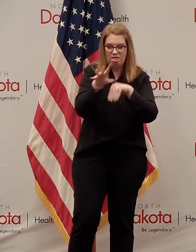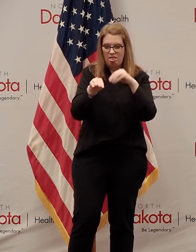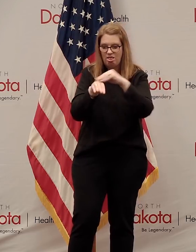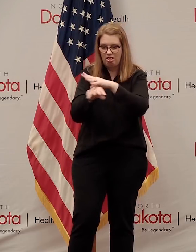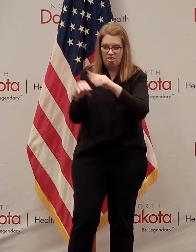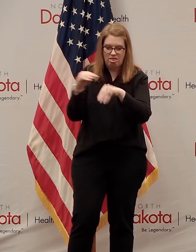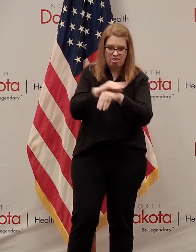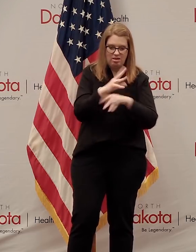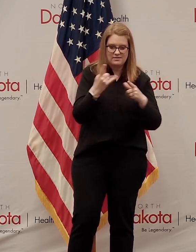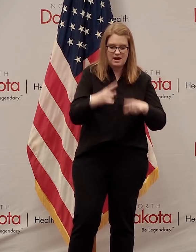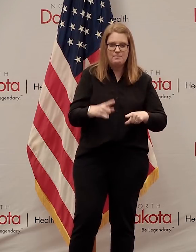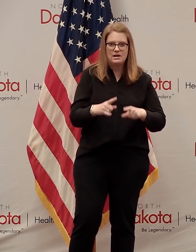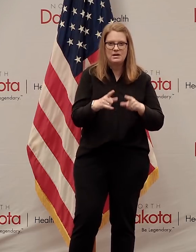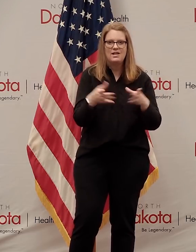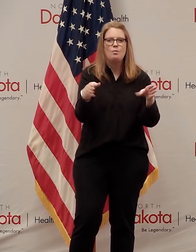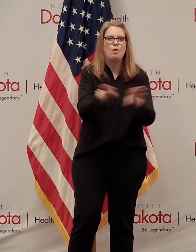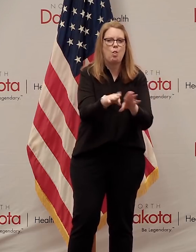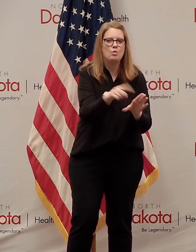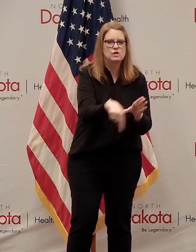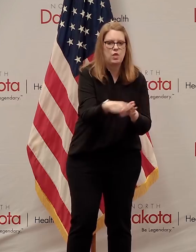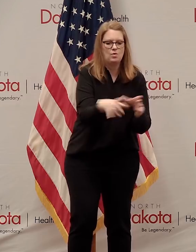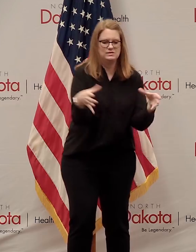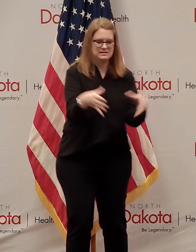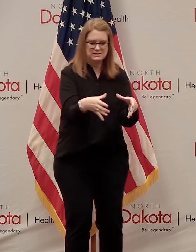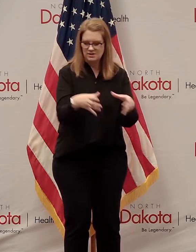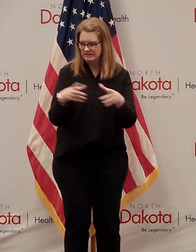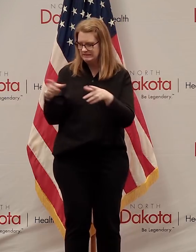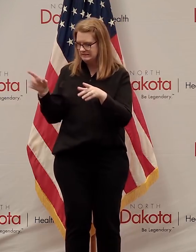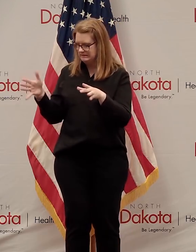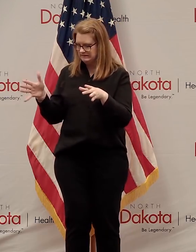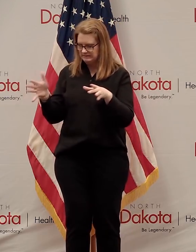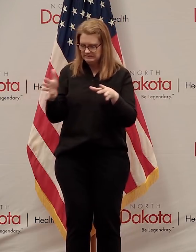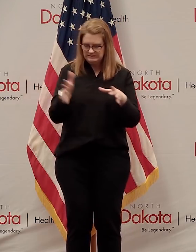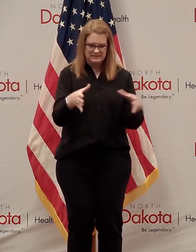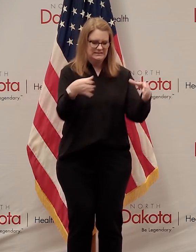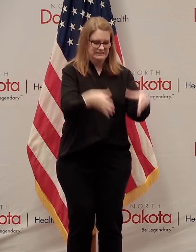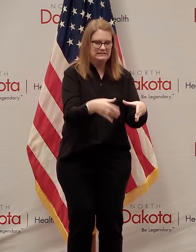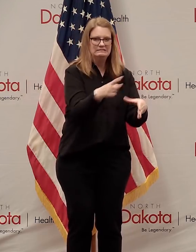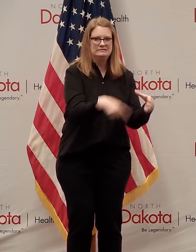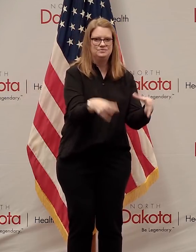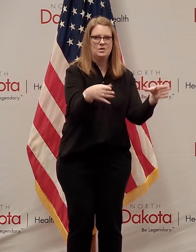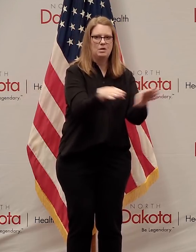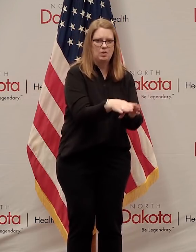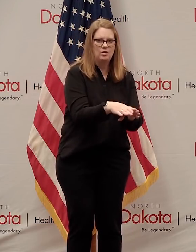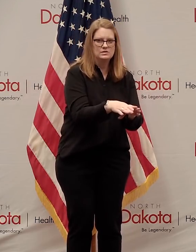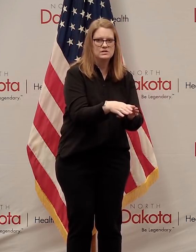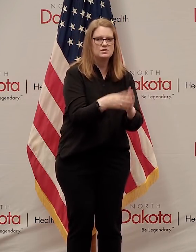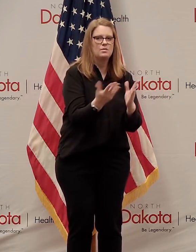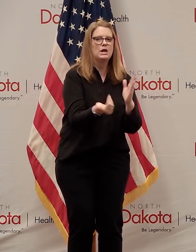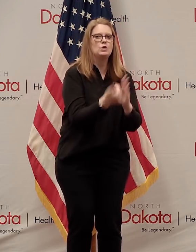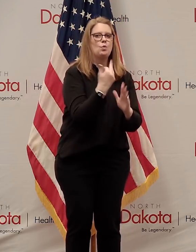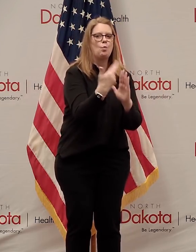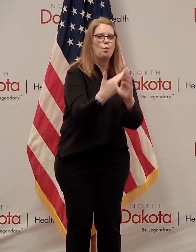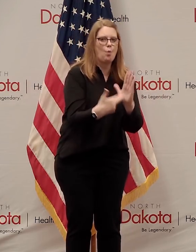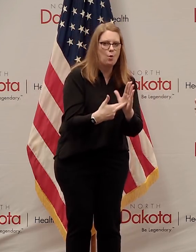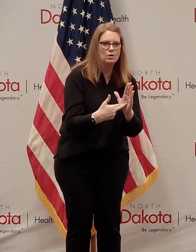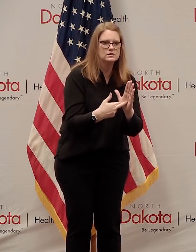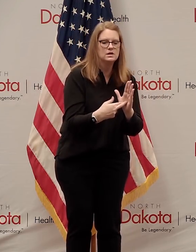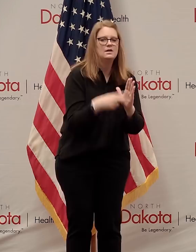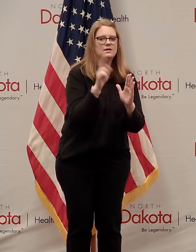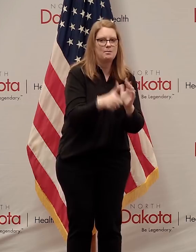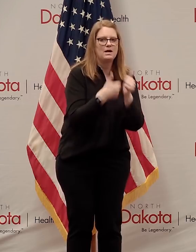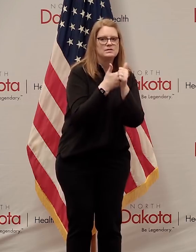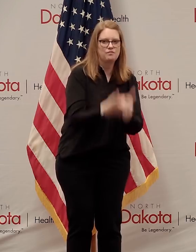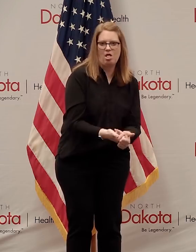you know, to let the current executive orders lapse and apply new ones, there will be rules that people must comply